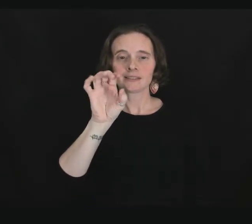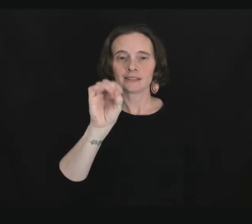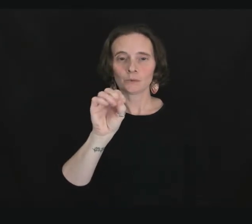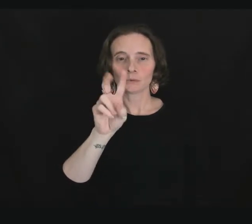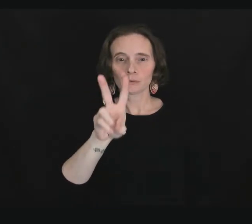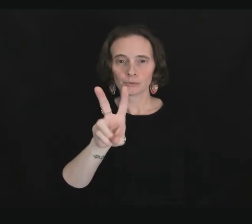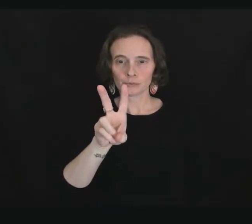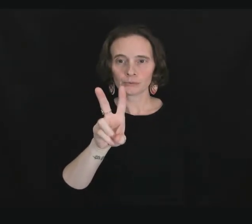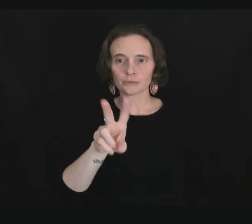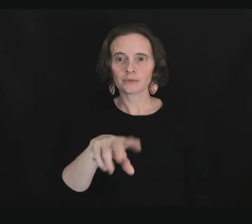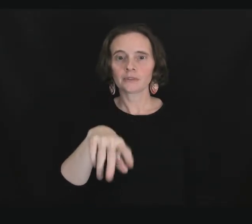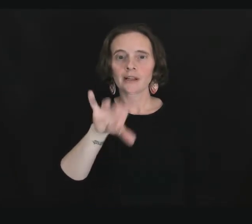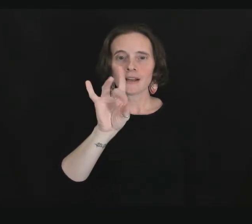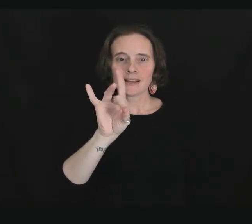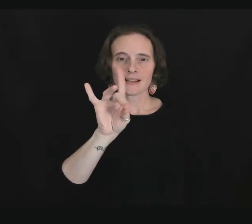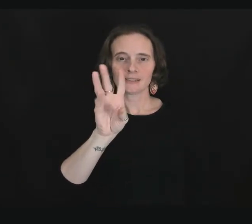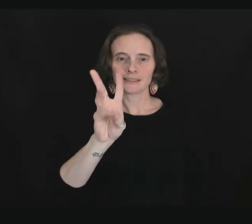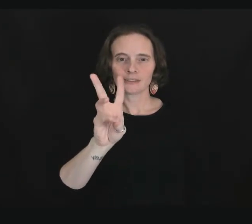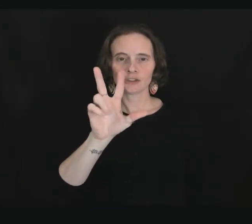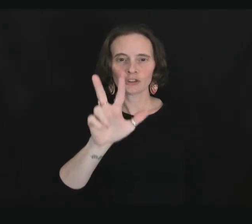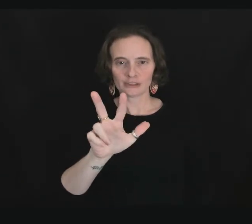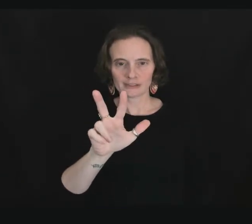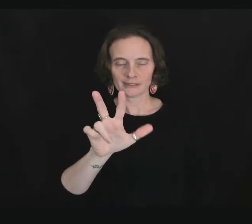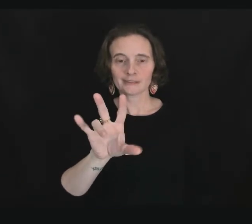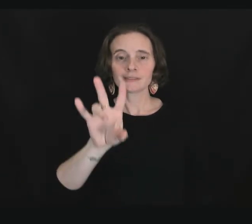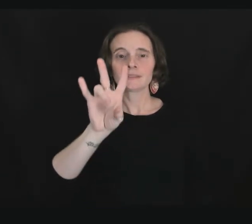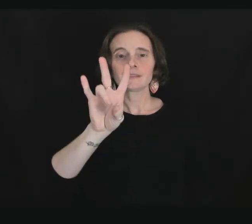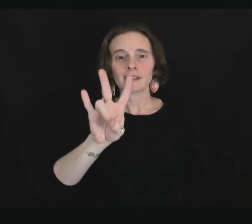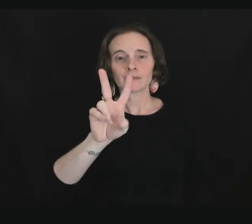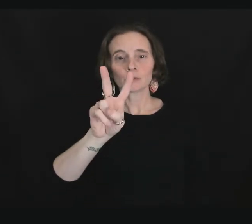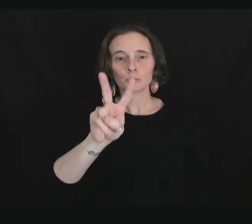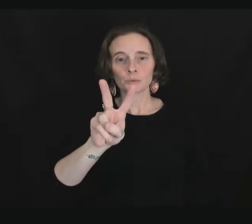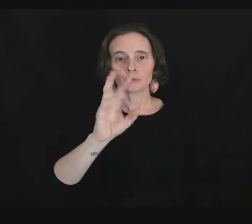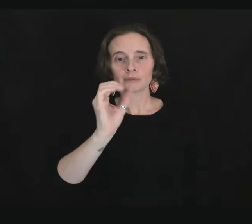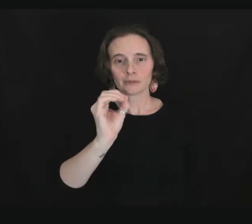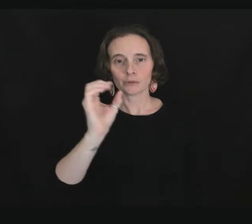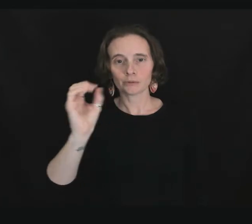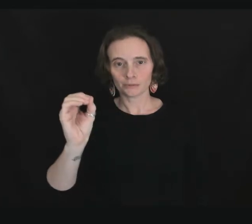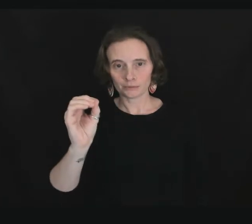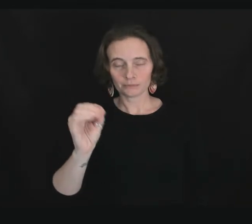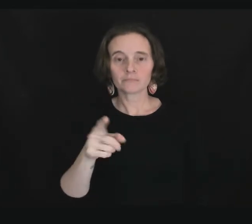Place the test strip in the tube with the arrows pointing down.